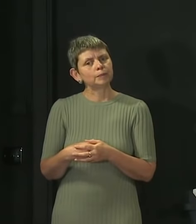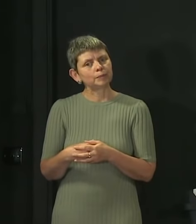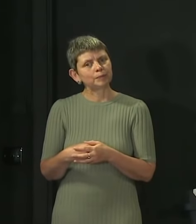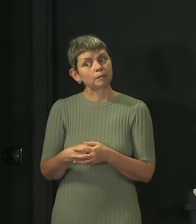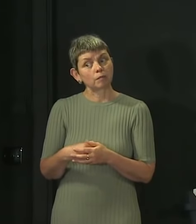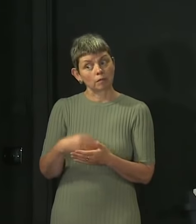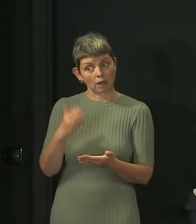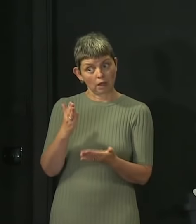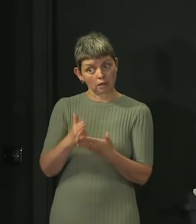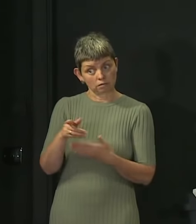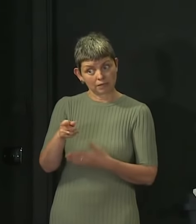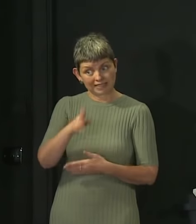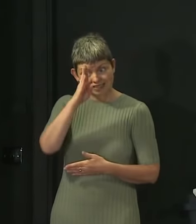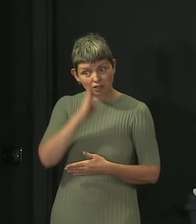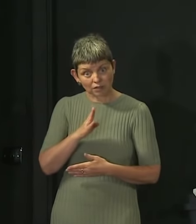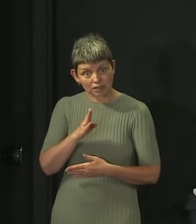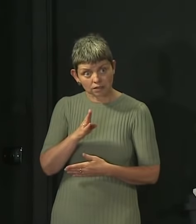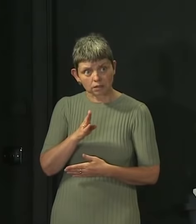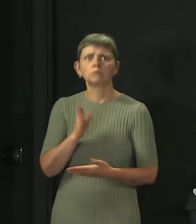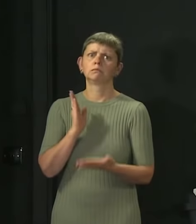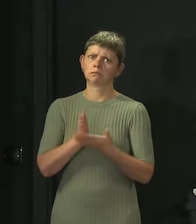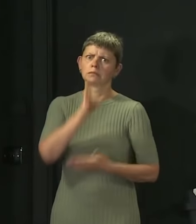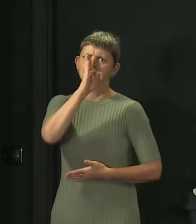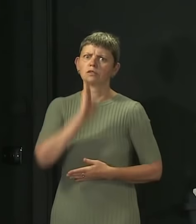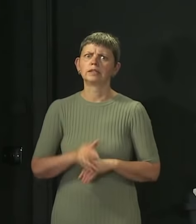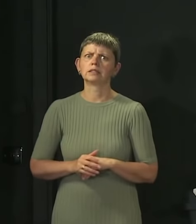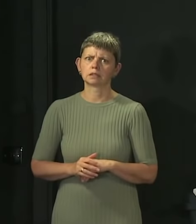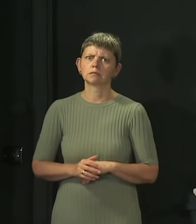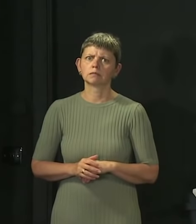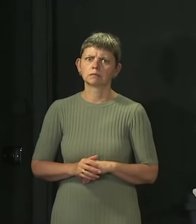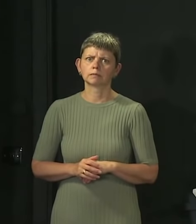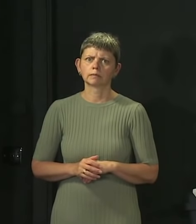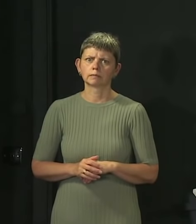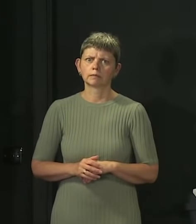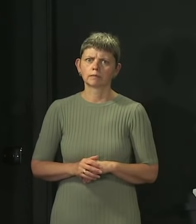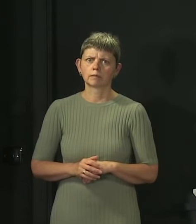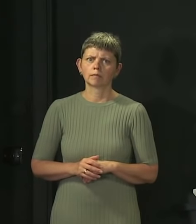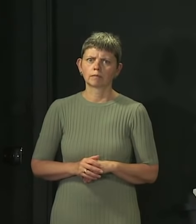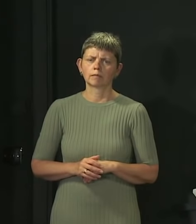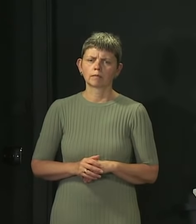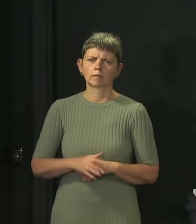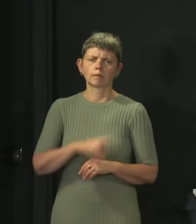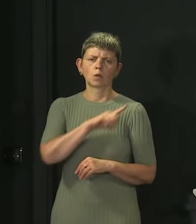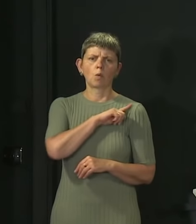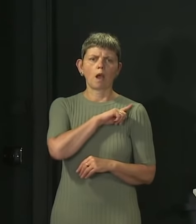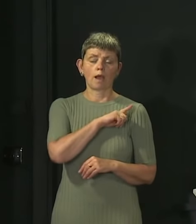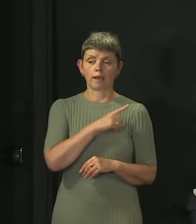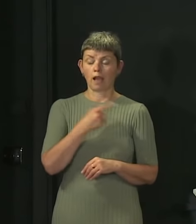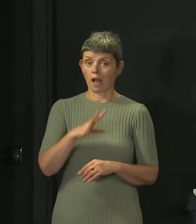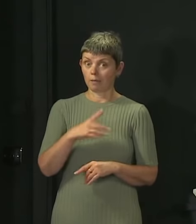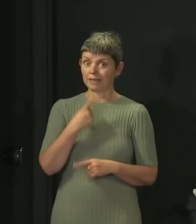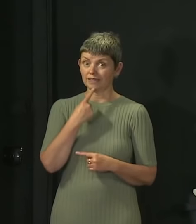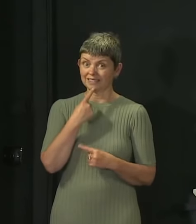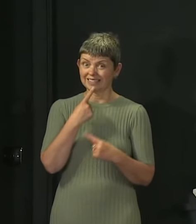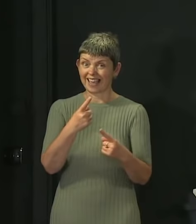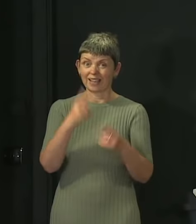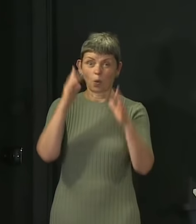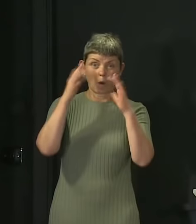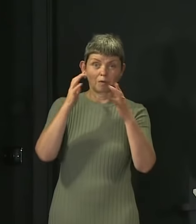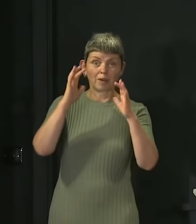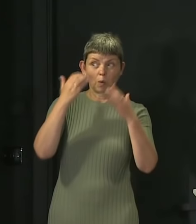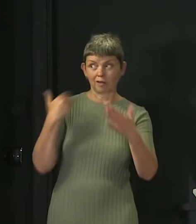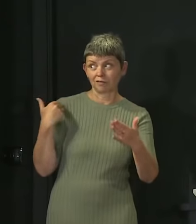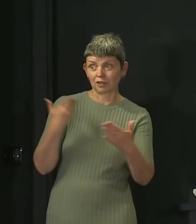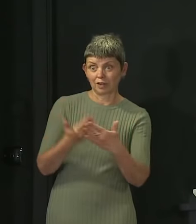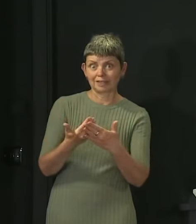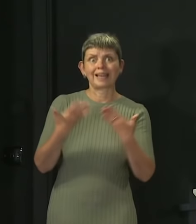how seriously will this be taken very seriously? Because we're seeing right now, I've been warning about this for a while, but we're actually seeing it